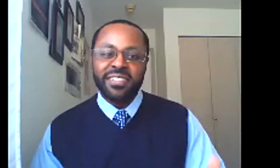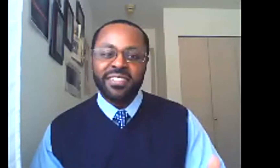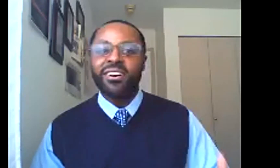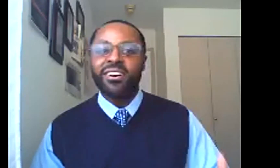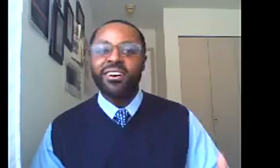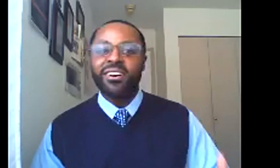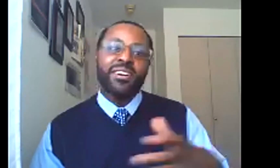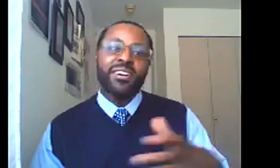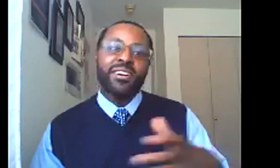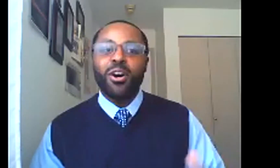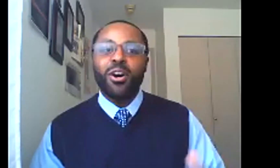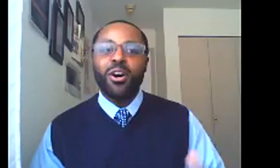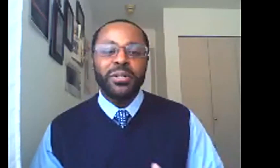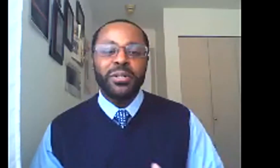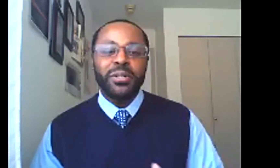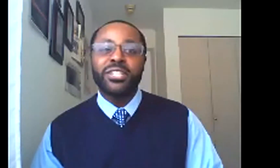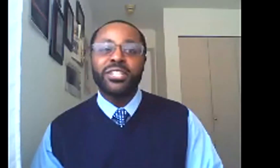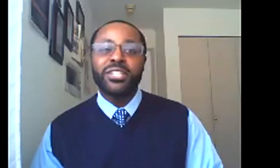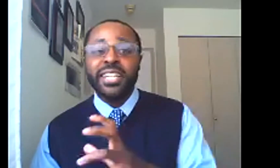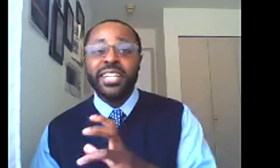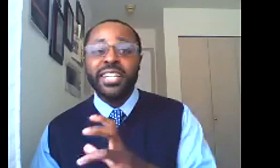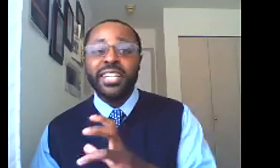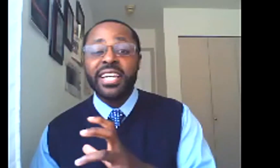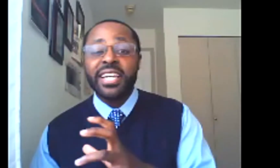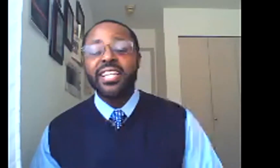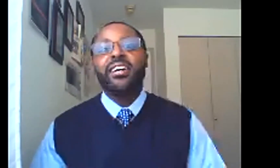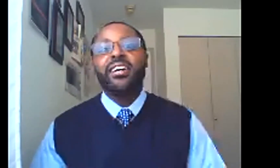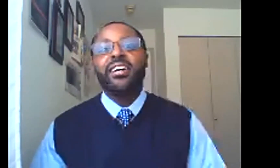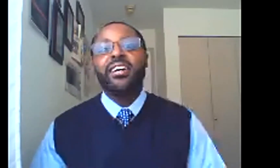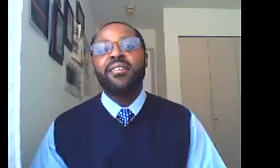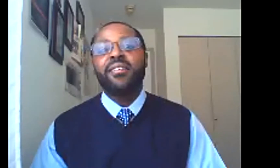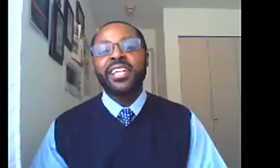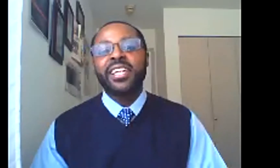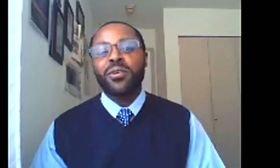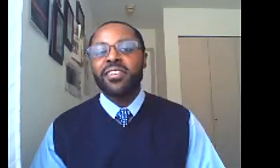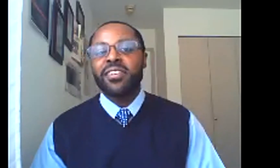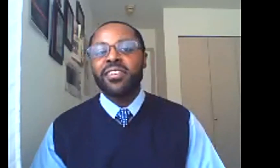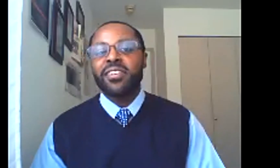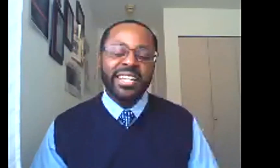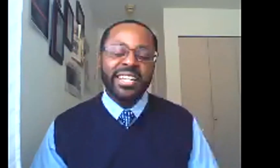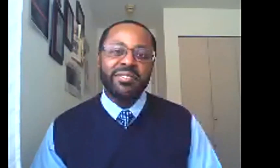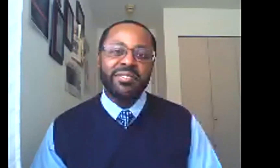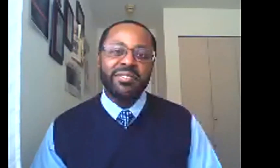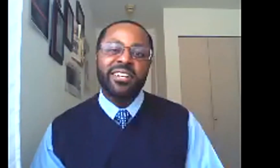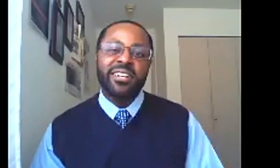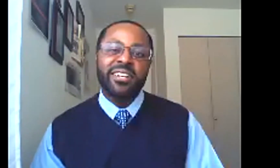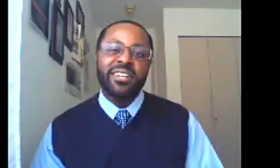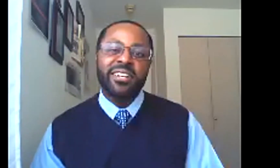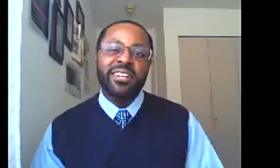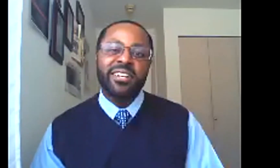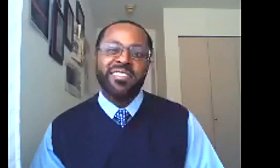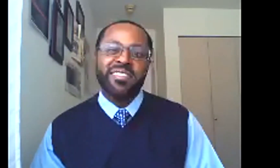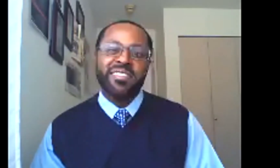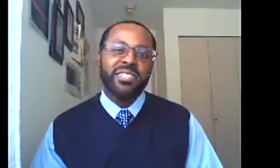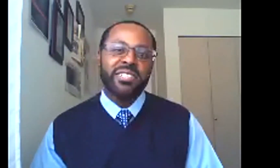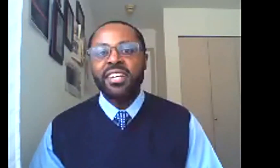leaders and civic leaders all putting pressure together collectively, uh, that can be quite effective. I see that as being quite